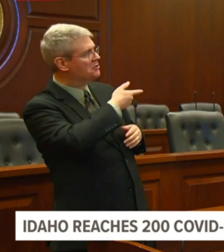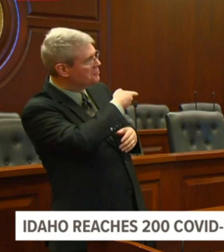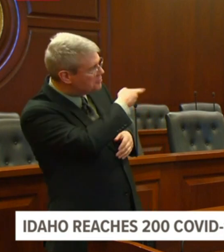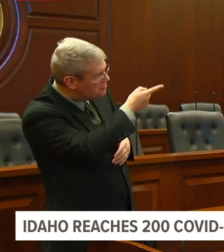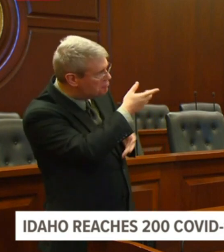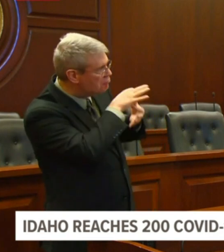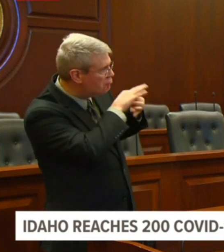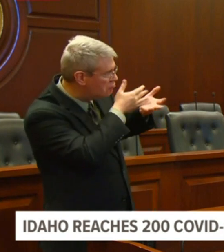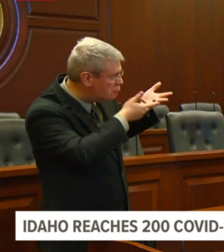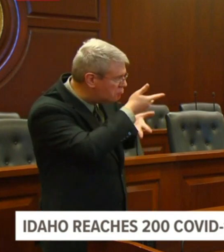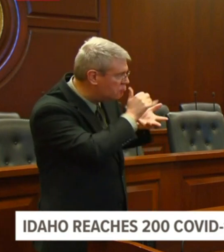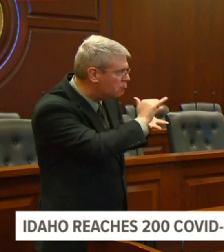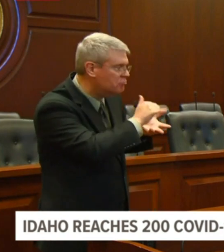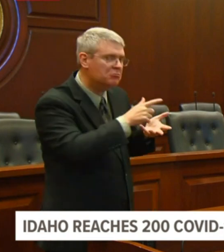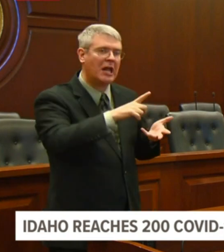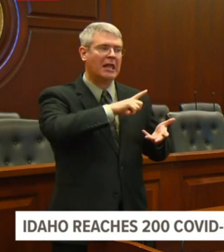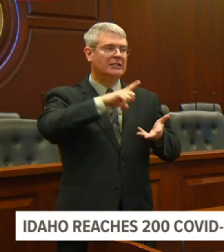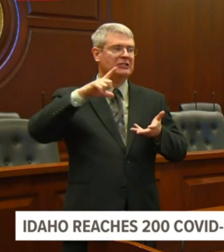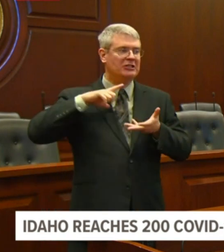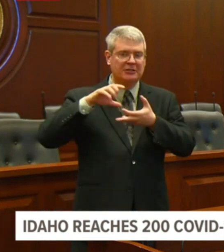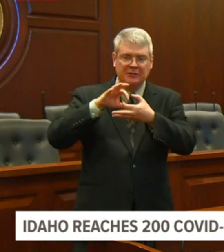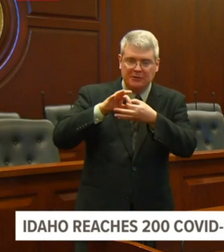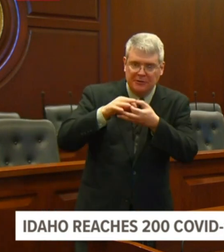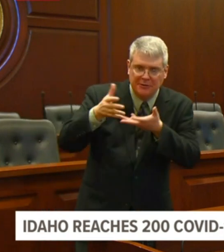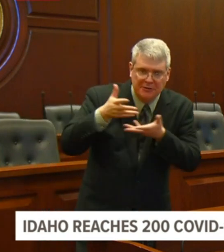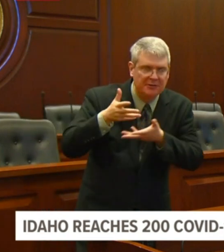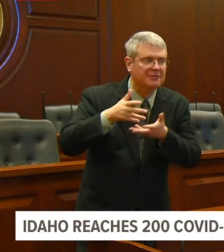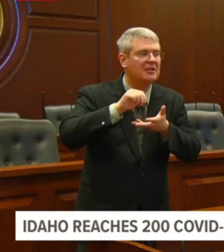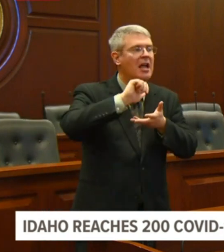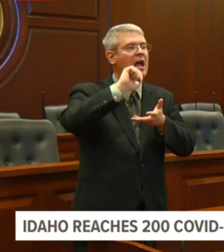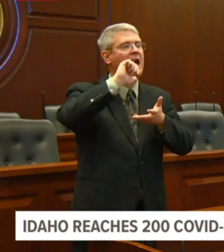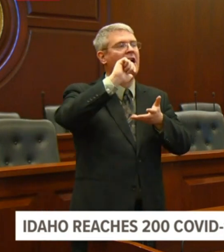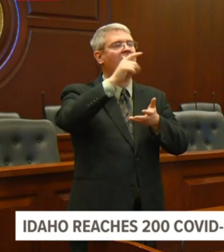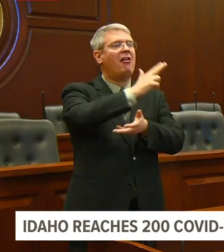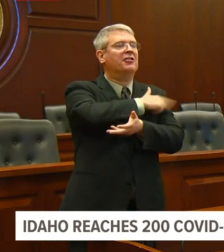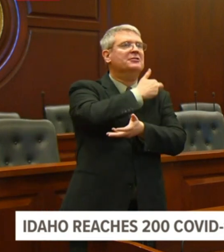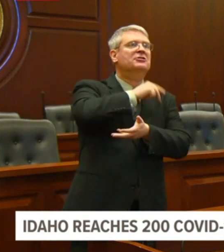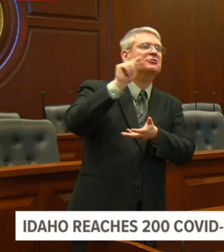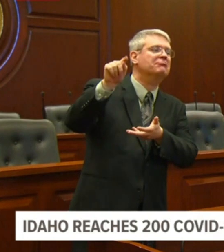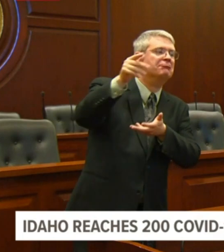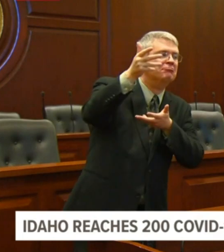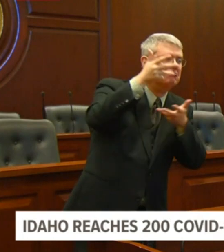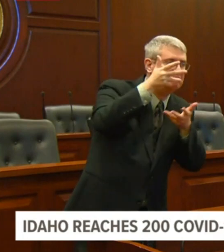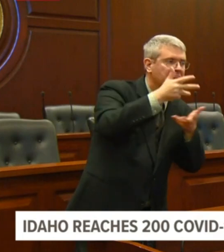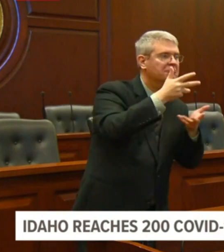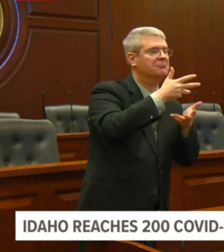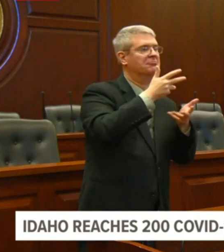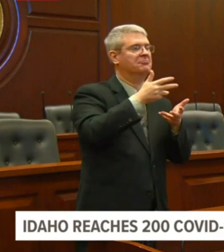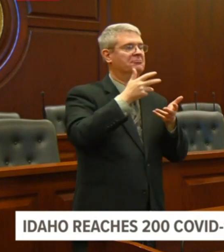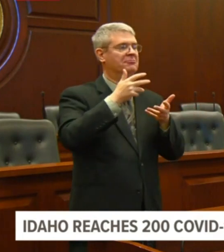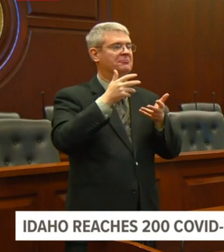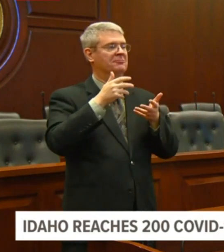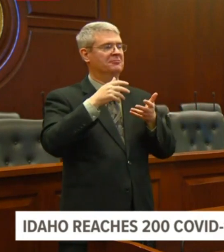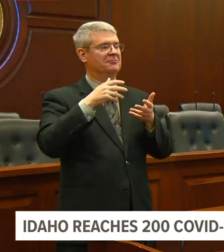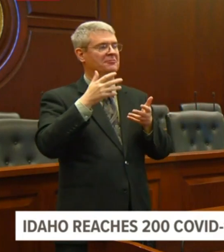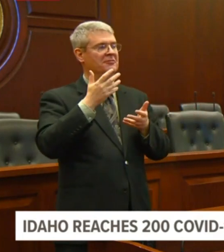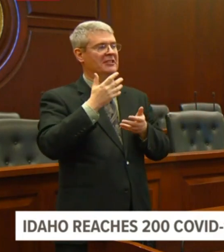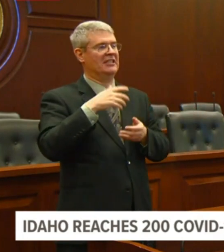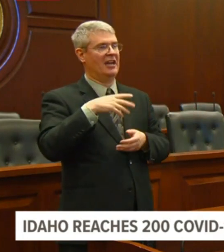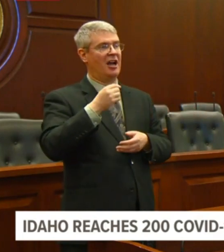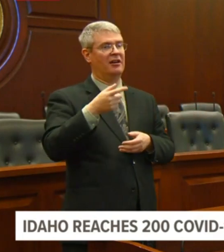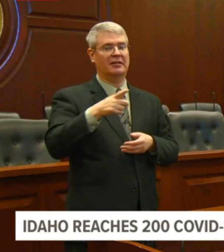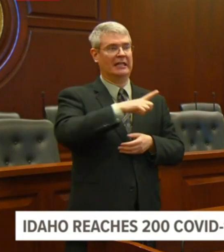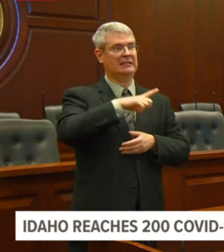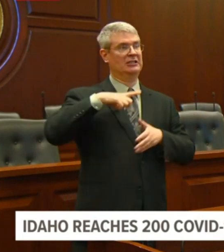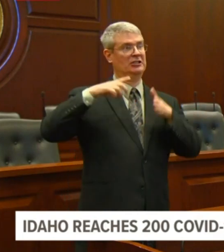call. Uh, but, but this, where, where I am and where we are as a state is a result of all the work that we've done, uh,